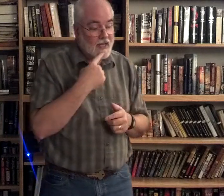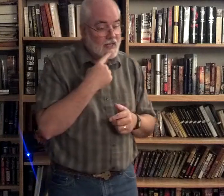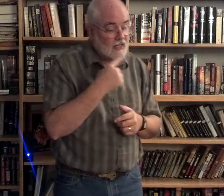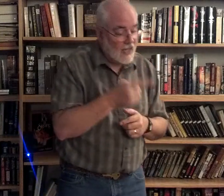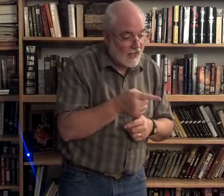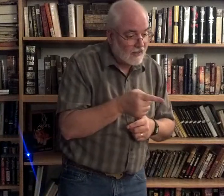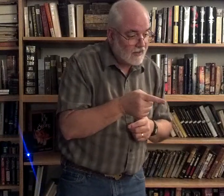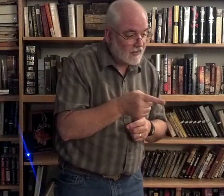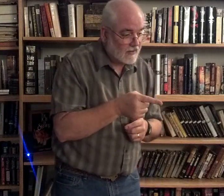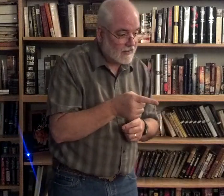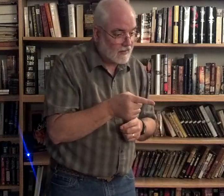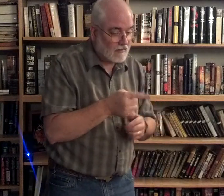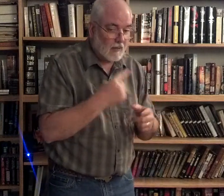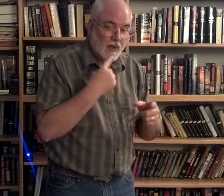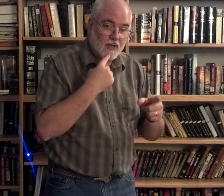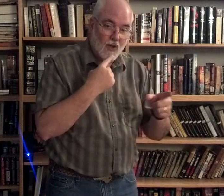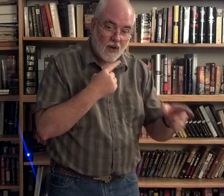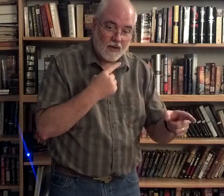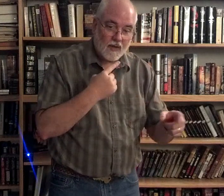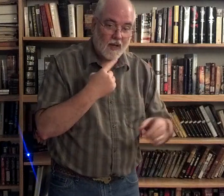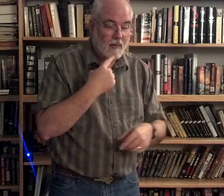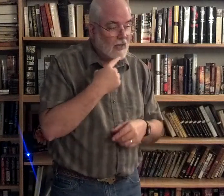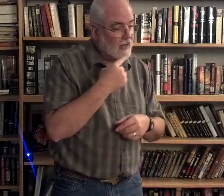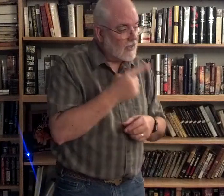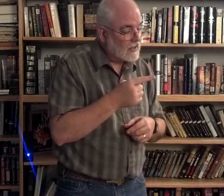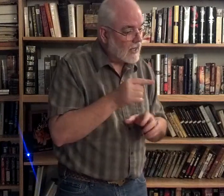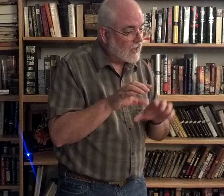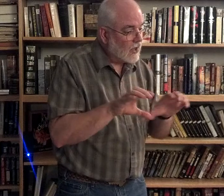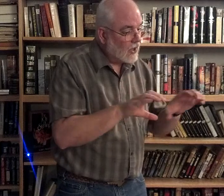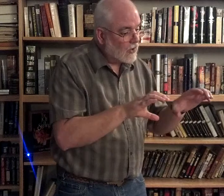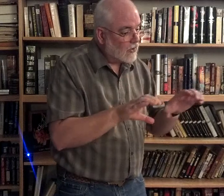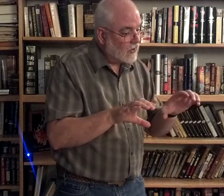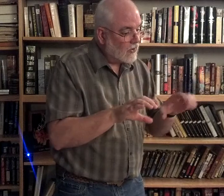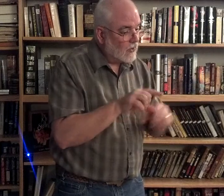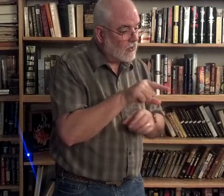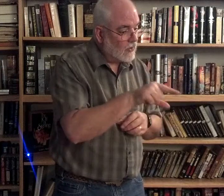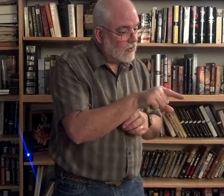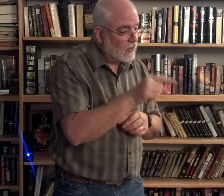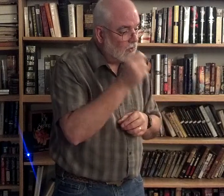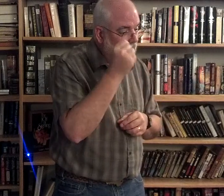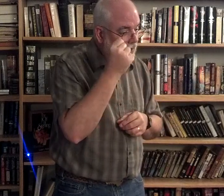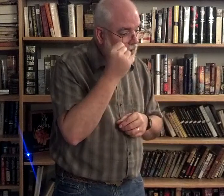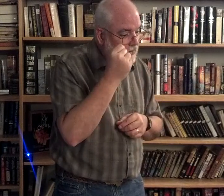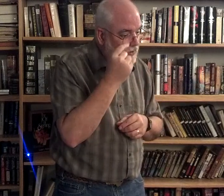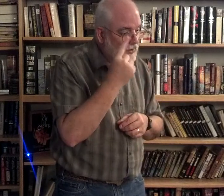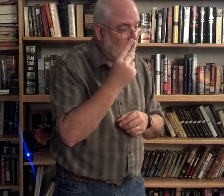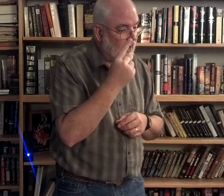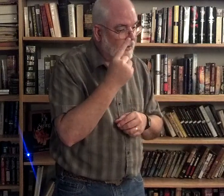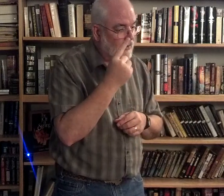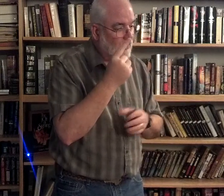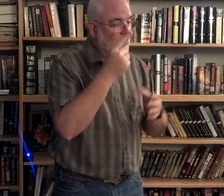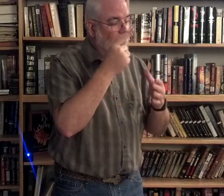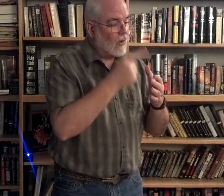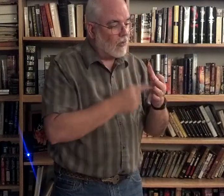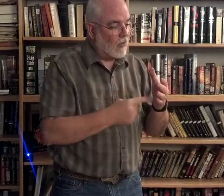said, remember, he's talking to them, he said, do you understand what